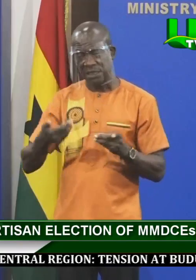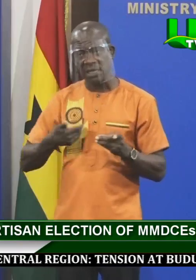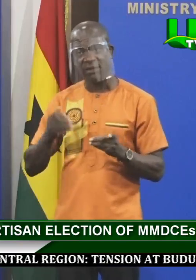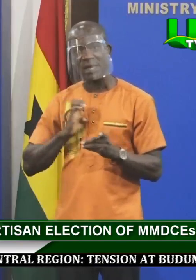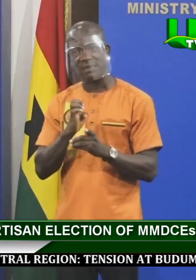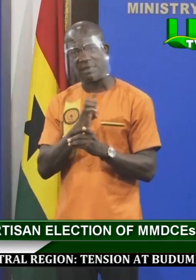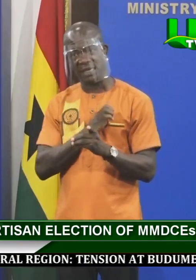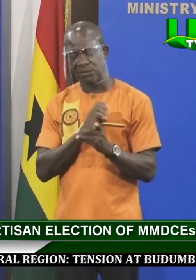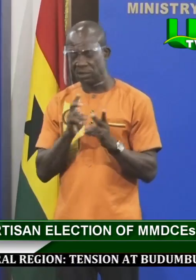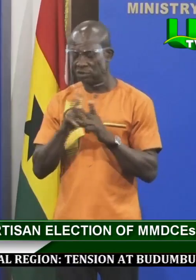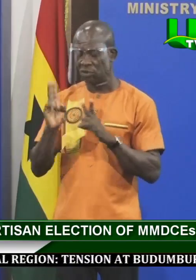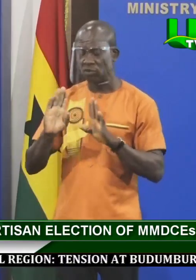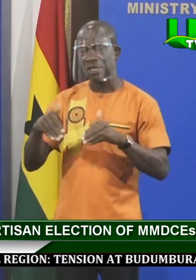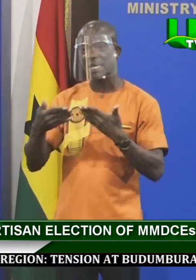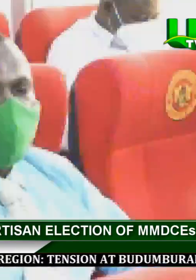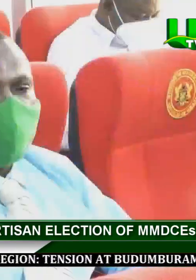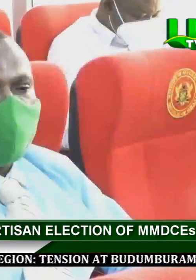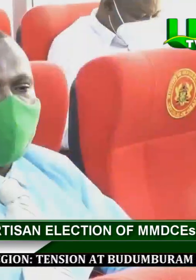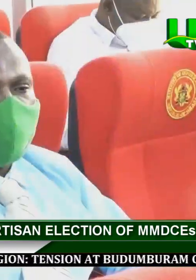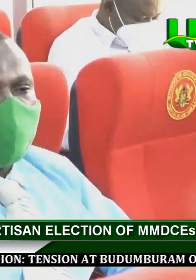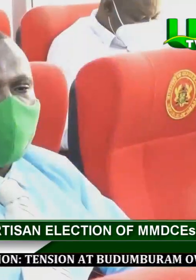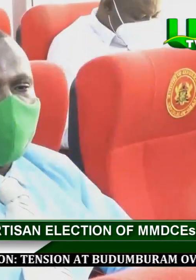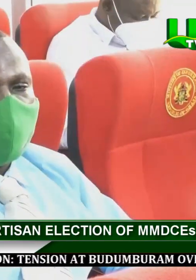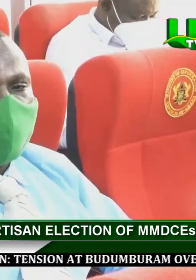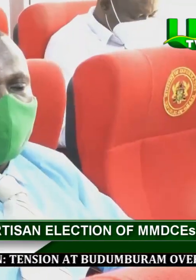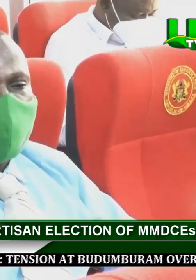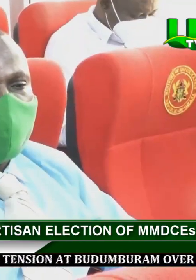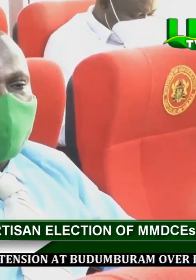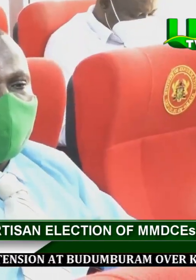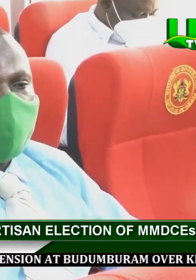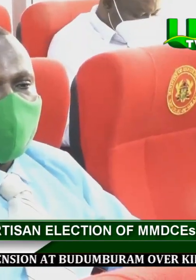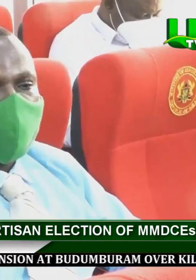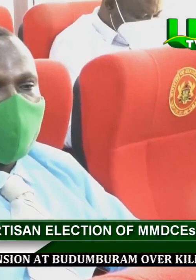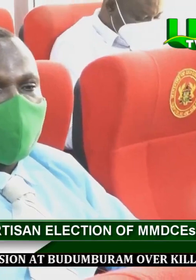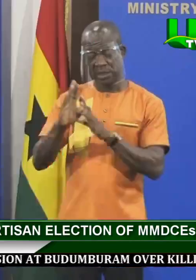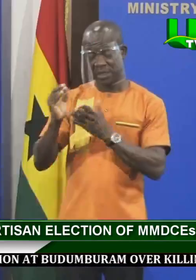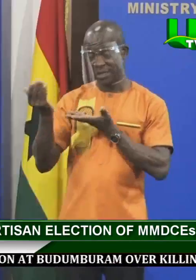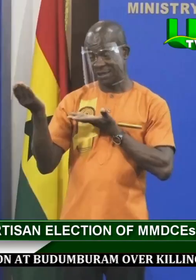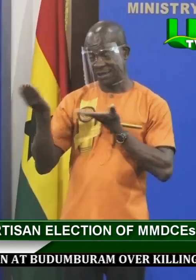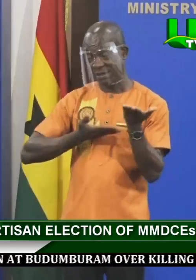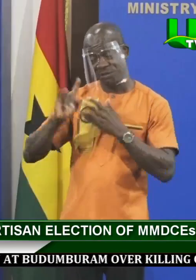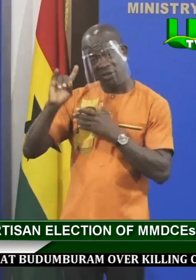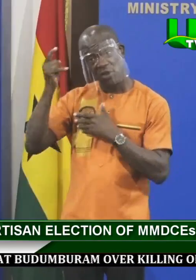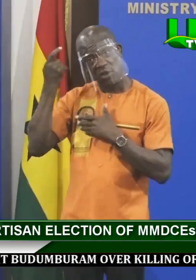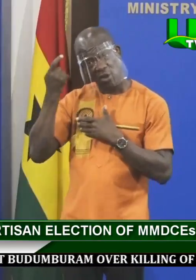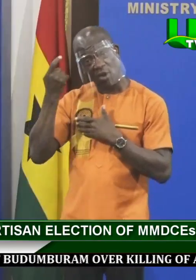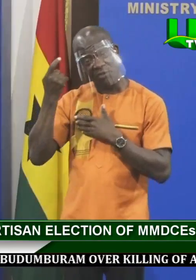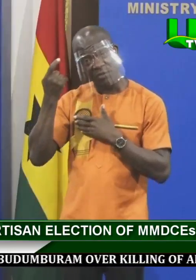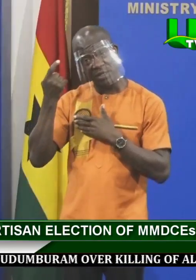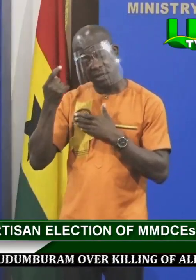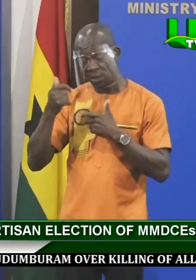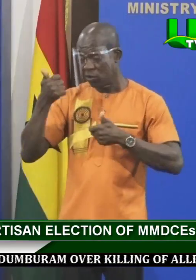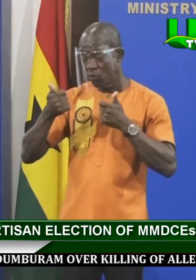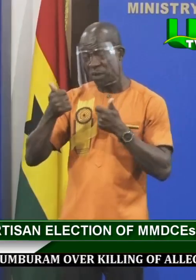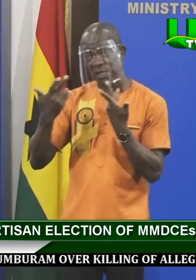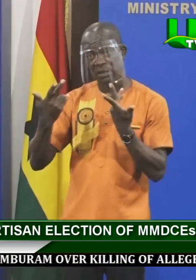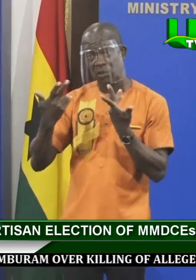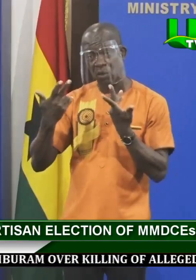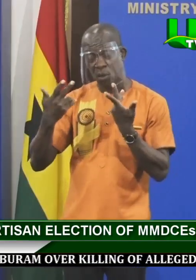local authorities. Indeed, the 7th government, that is Nana Adodankwaku Fado's government